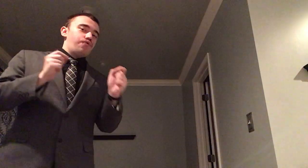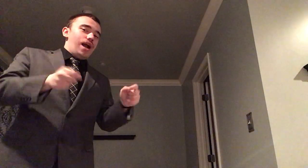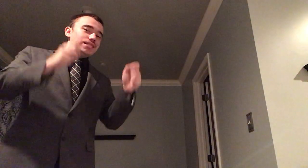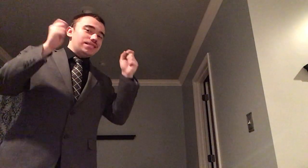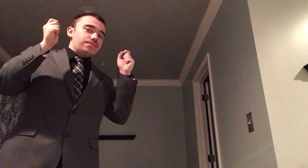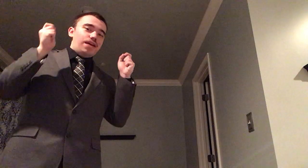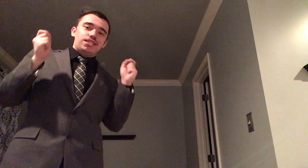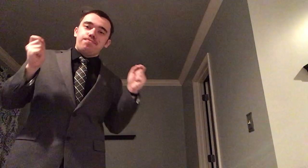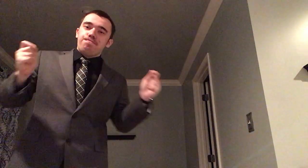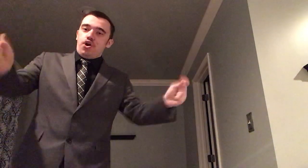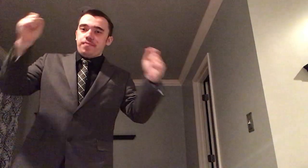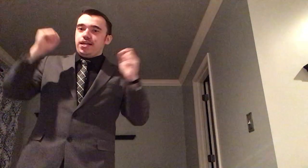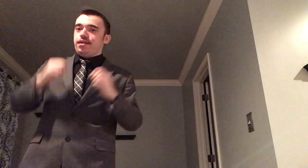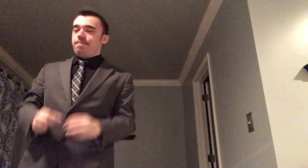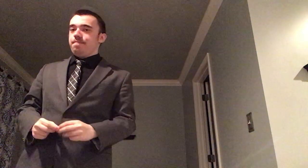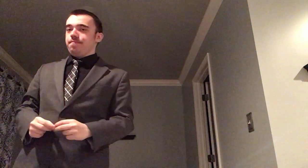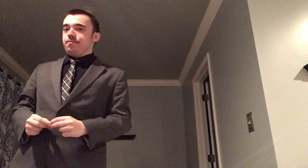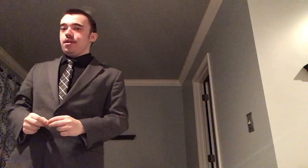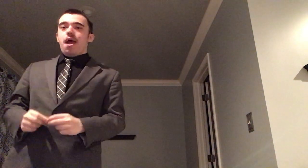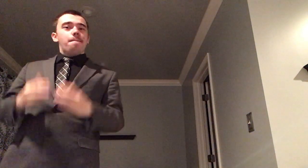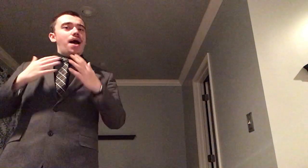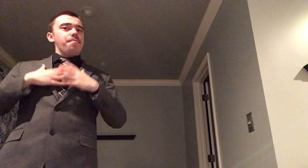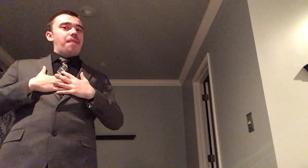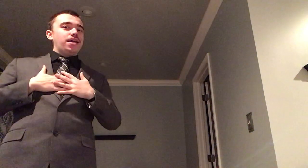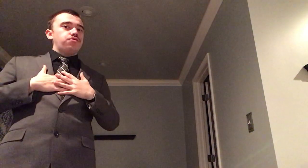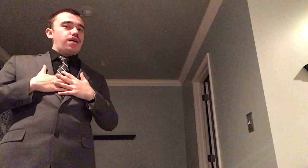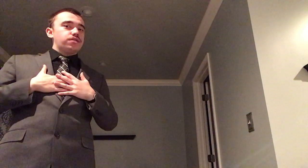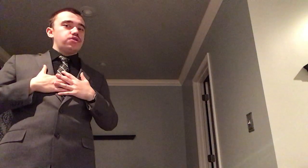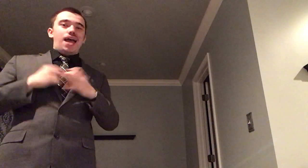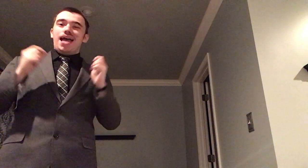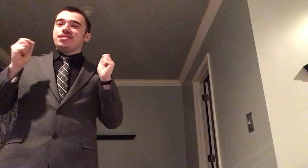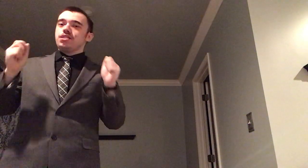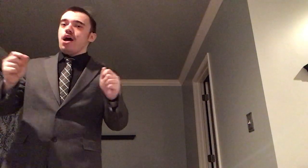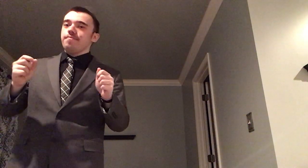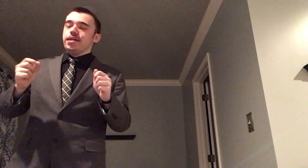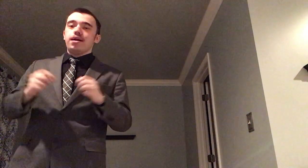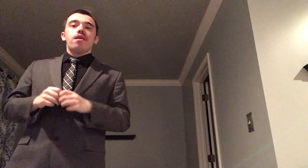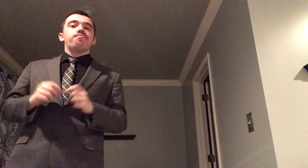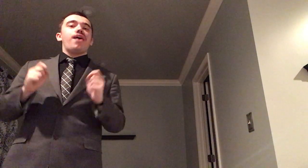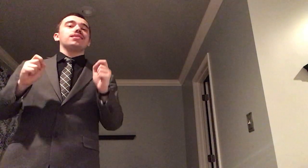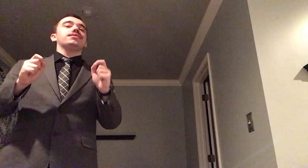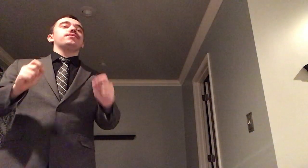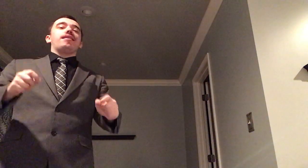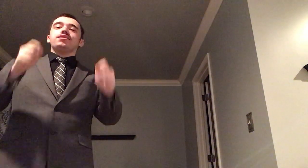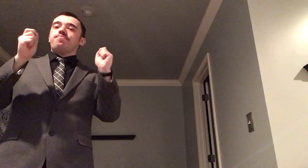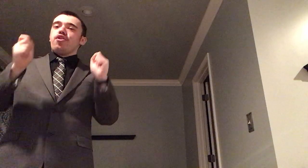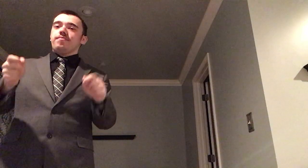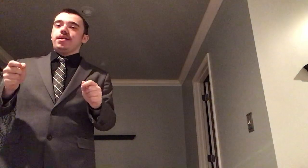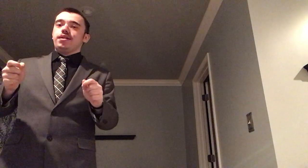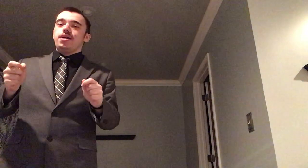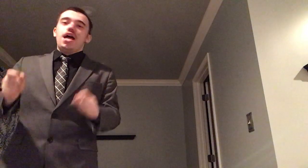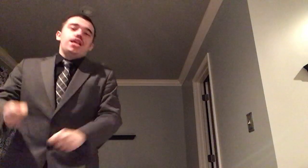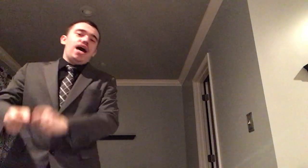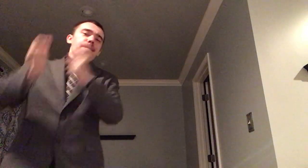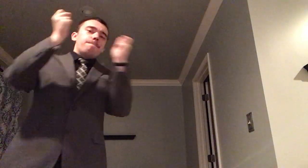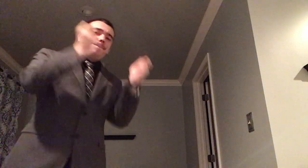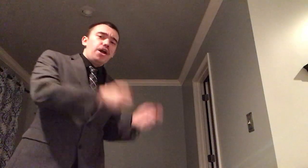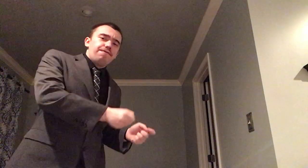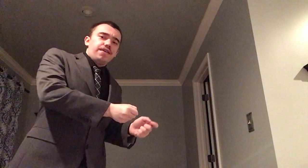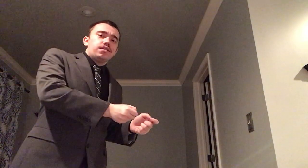practice makes permanent my band director has taught me practice makes permanent not perfect